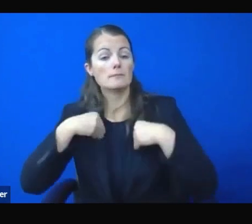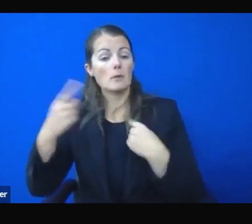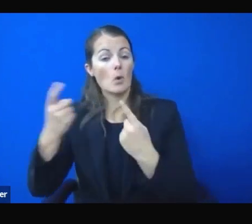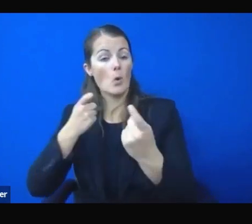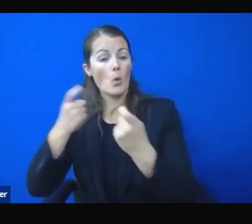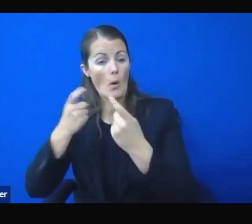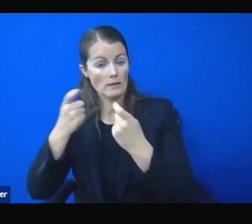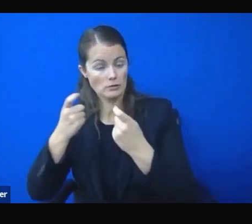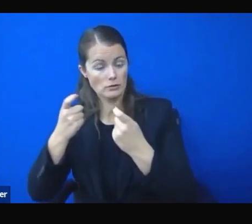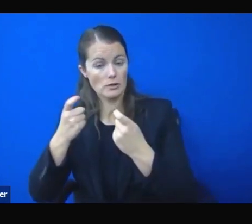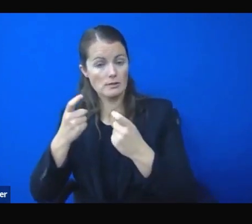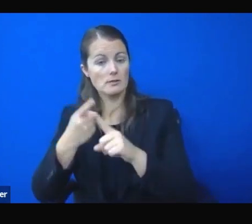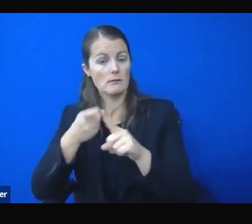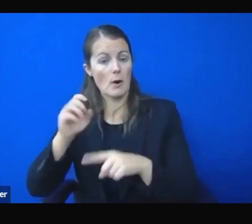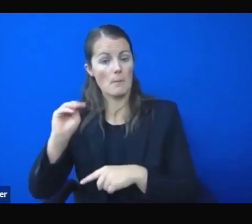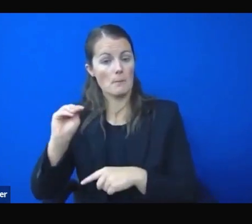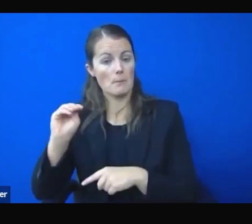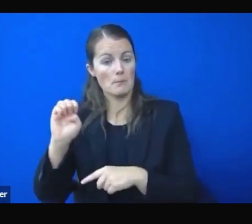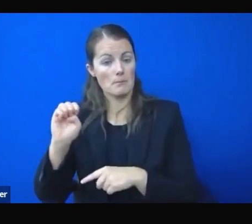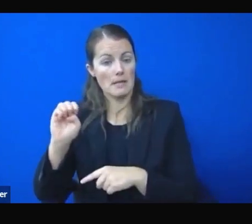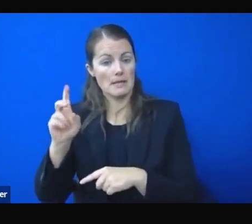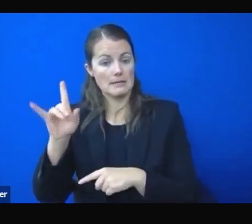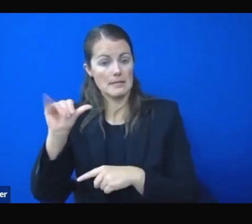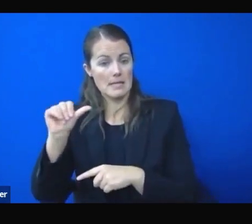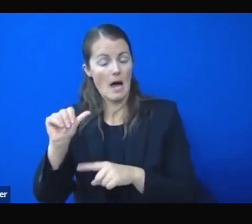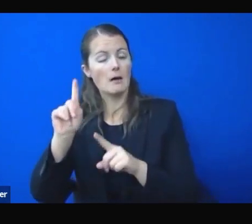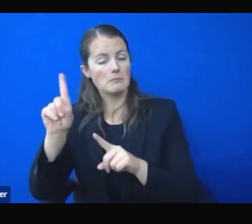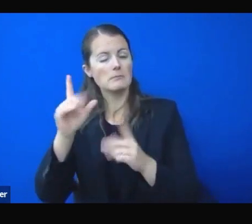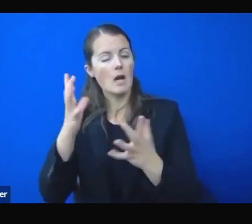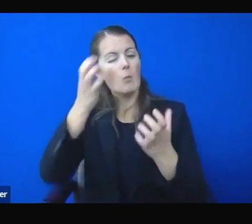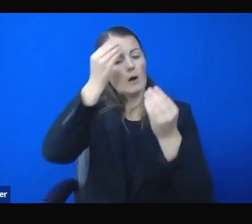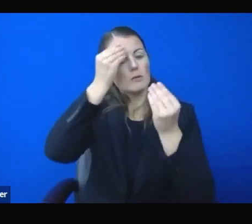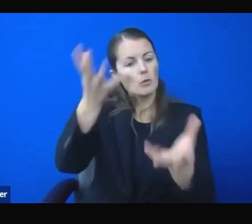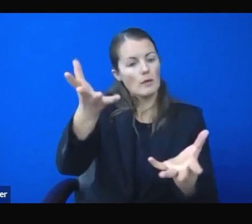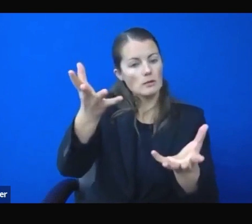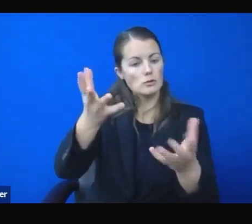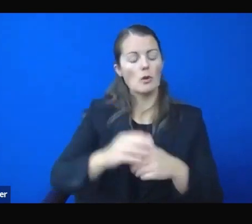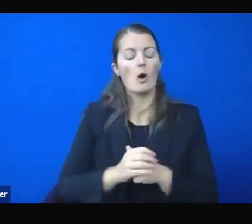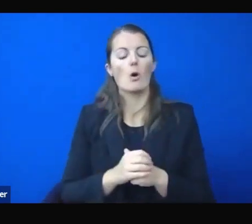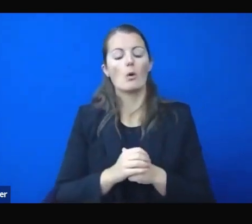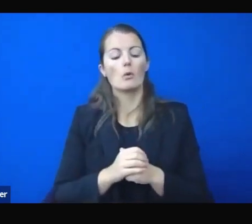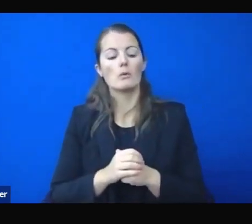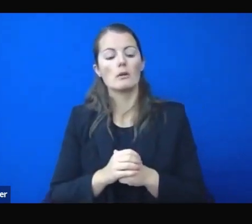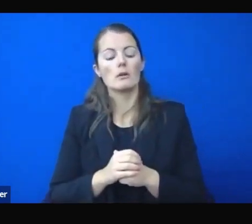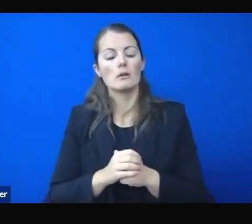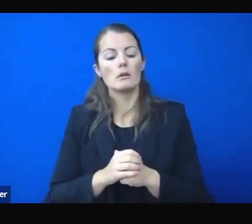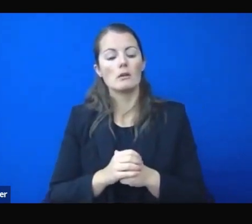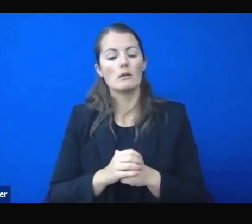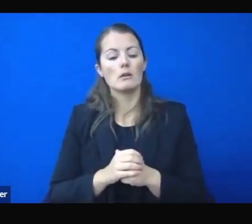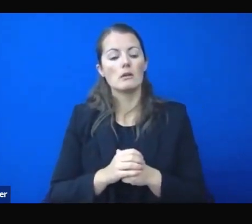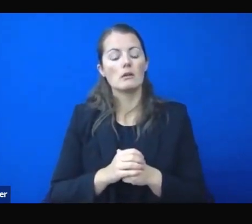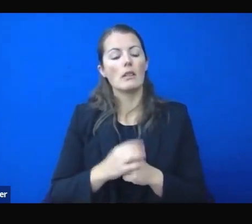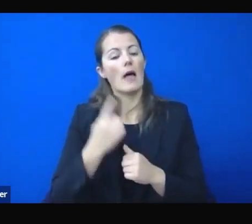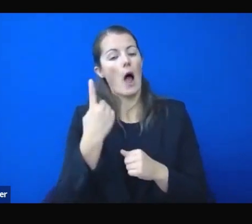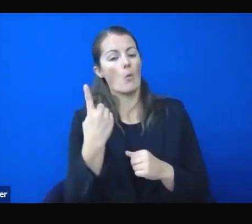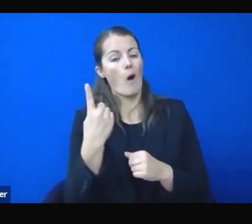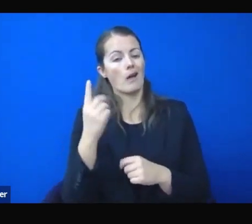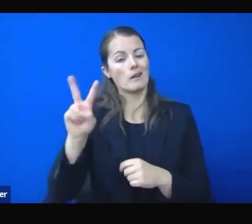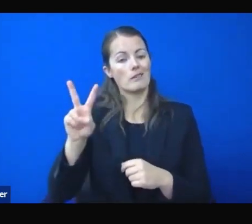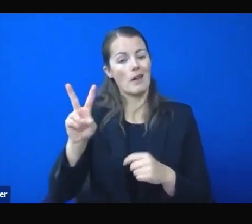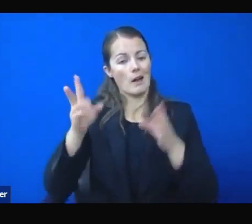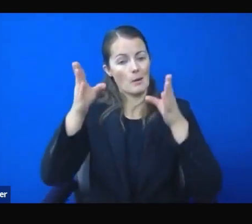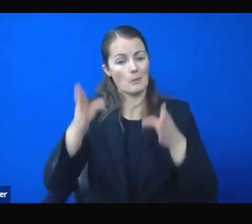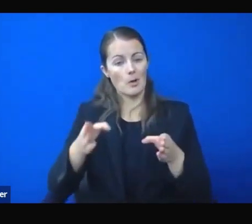according to our latest statistics, Nevada is testing positive for COVID every 40 seconds. That's 45